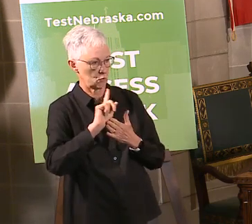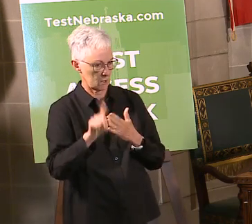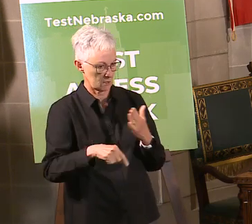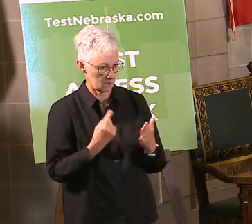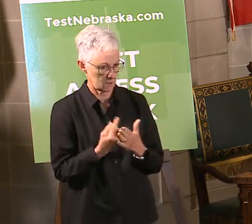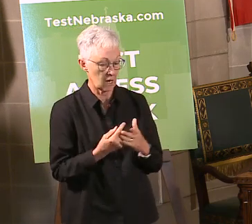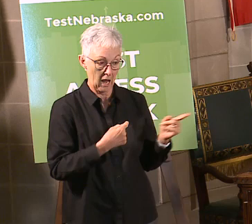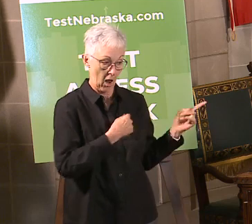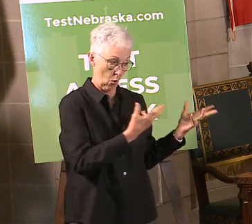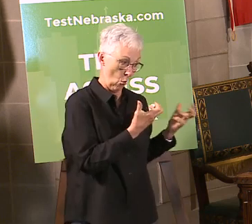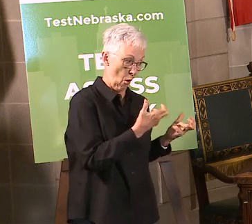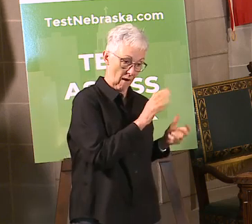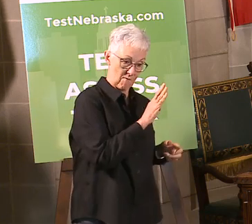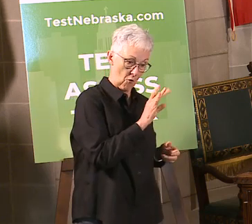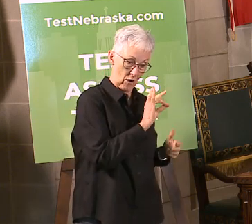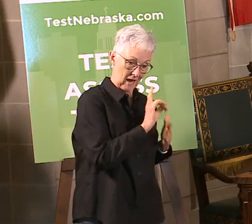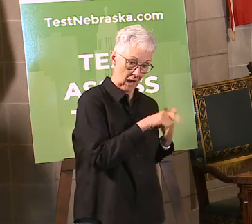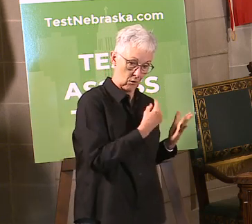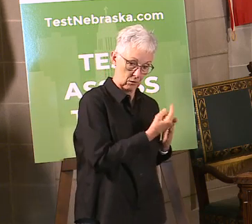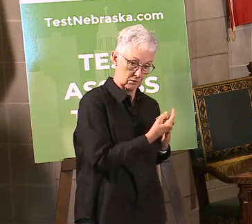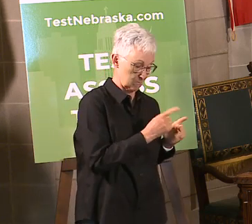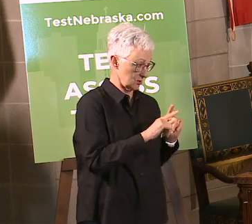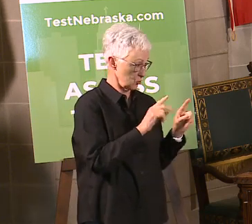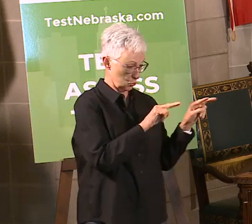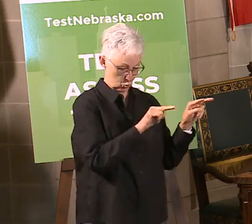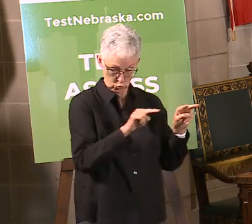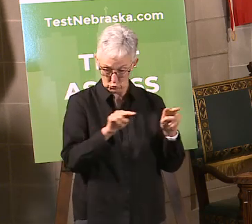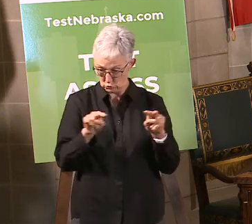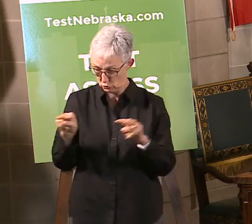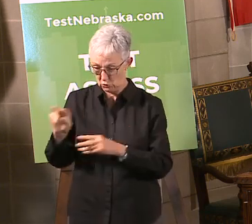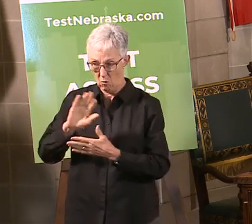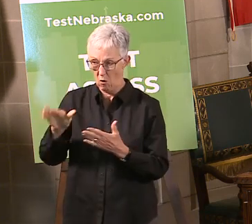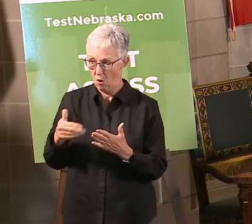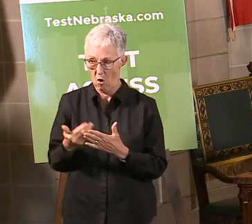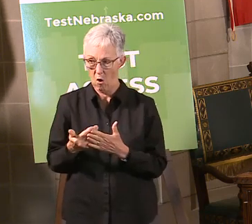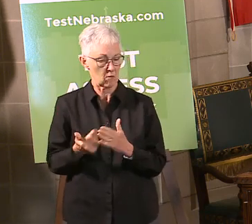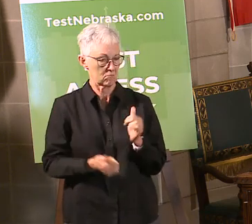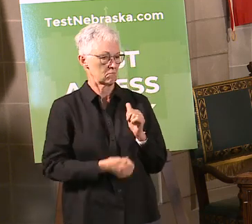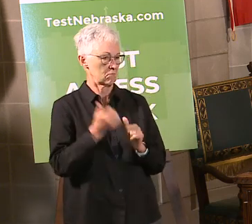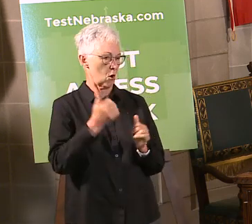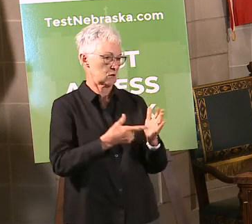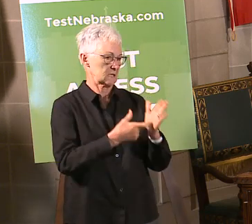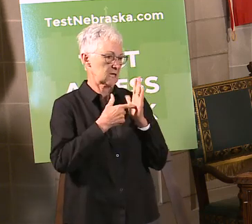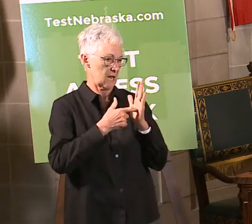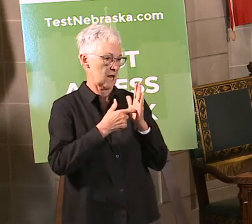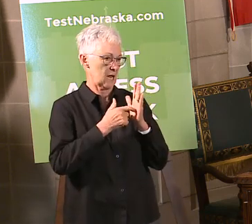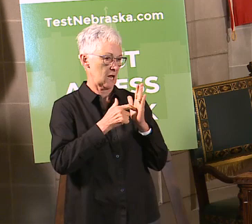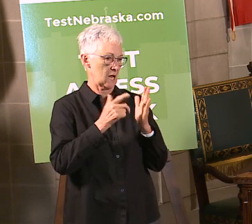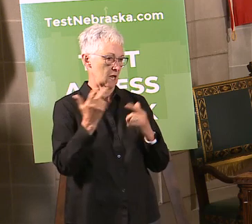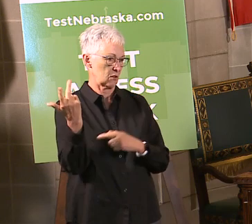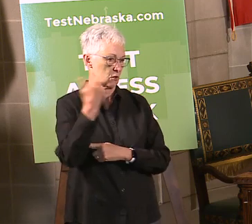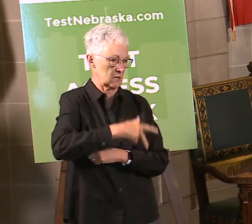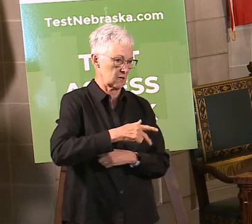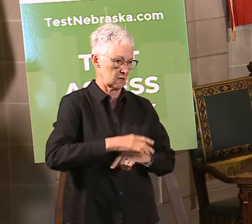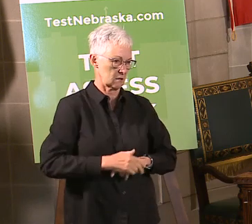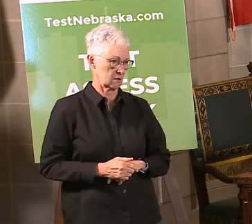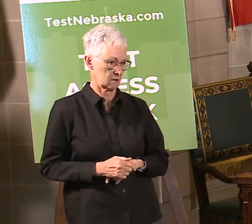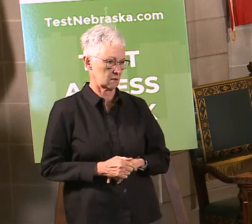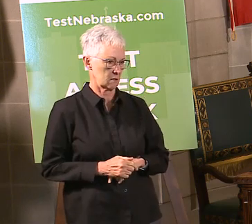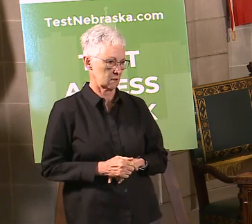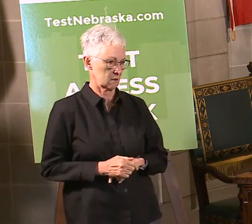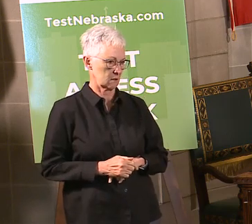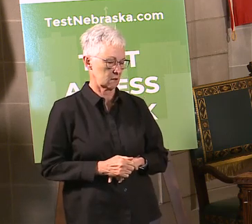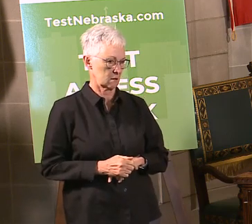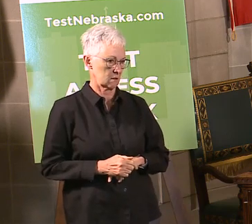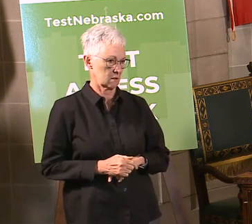around in 48 hours. But if you look at all the testing we're doing, we're really doing about three days. So that's what we just set the expectations to be in three days. Why it's taken a little bit